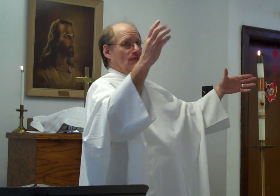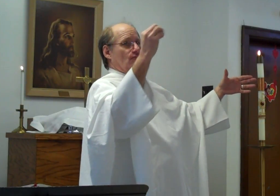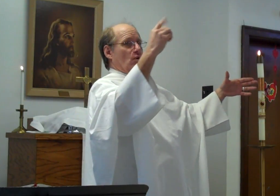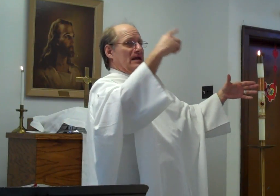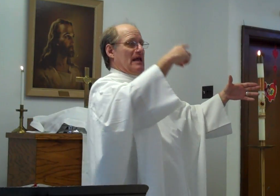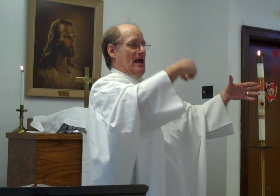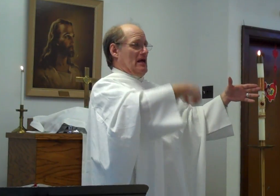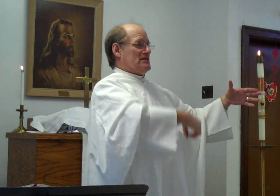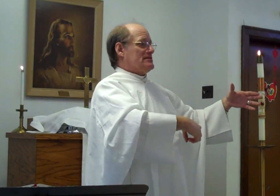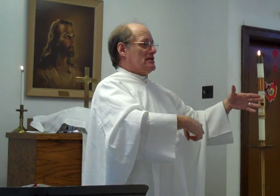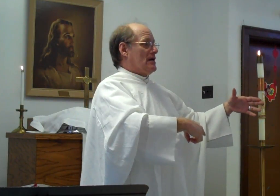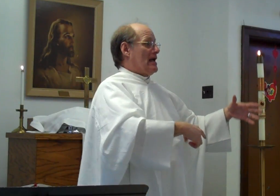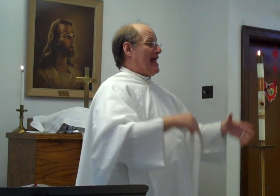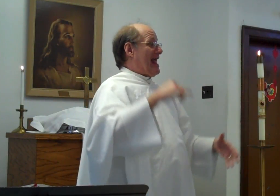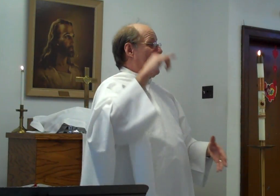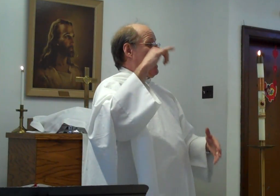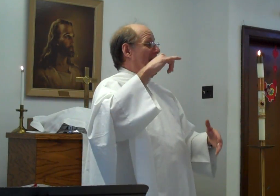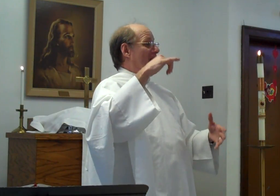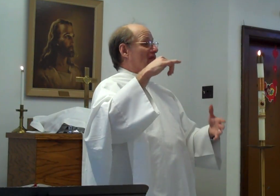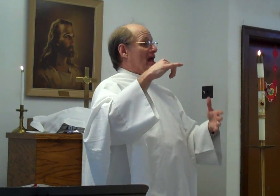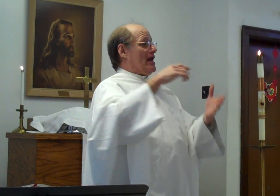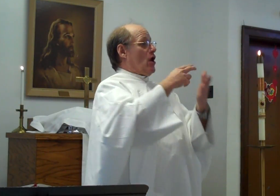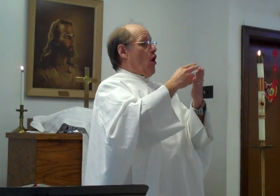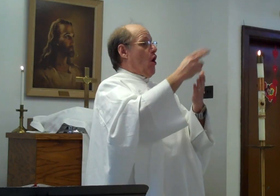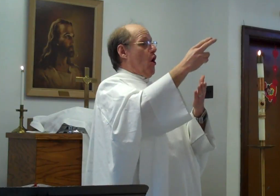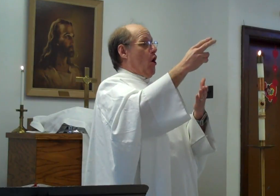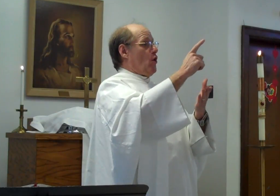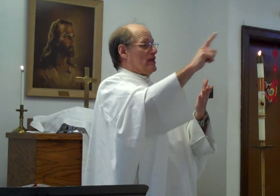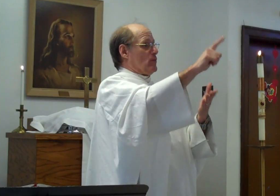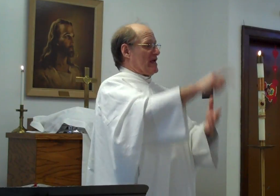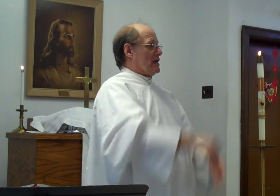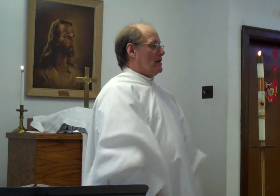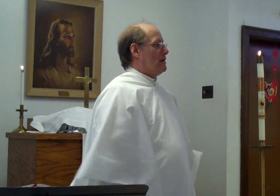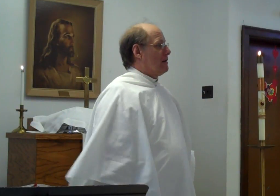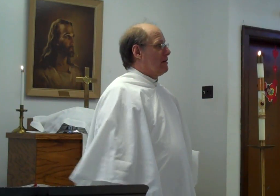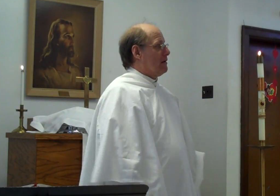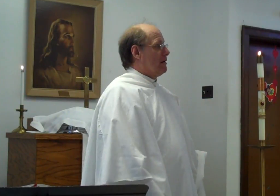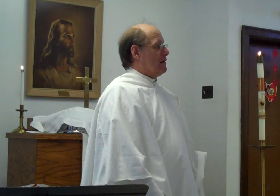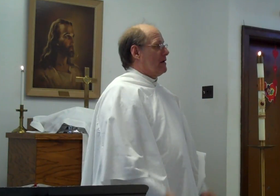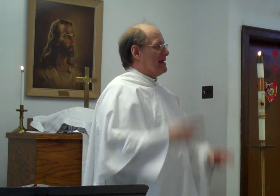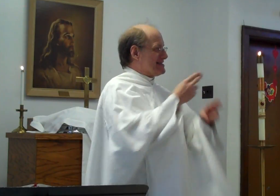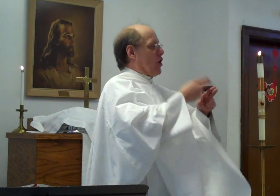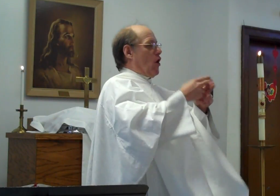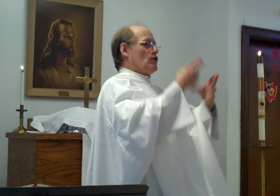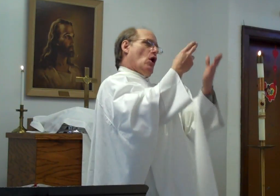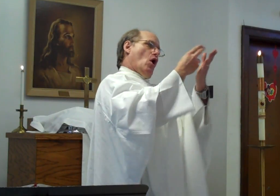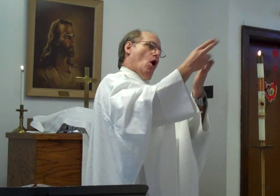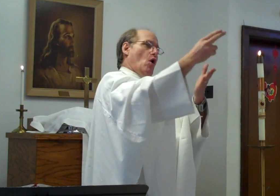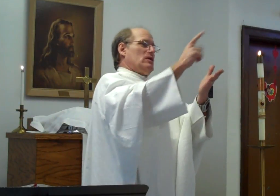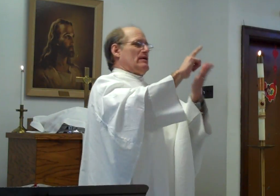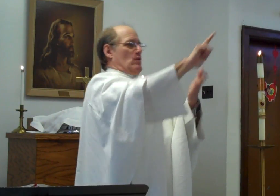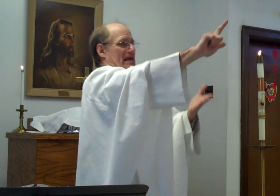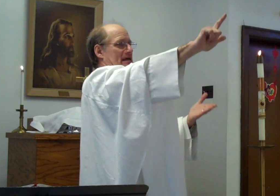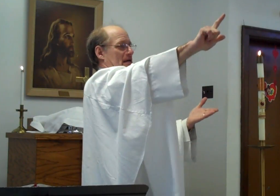40 days, and then Holy Week. It's called Holy Week,